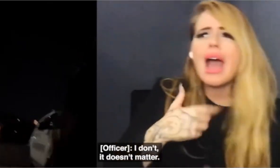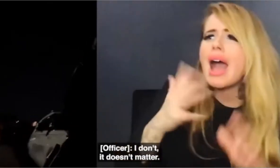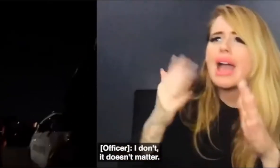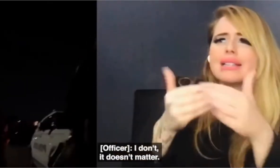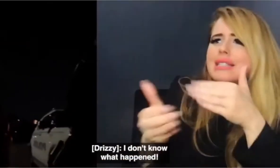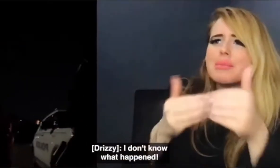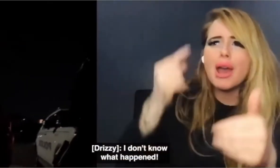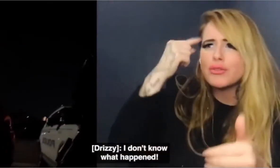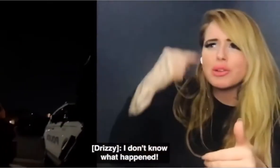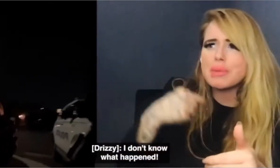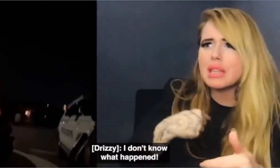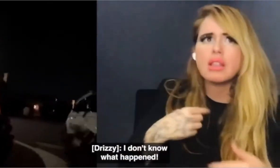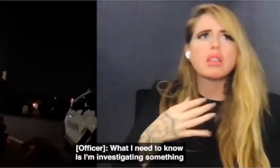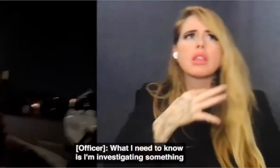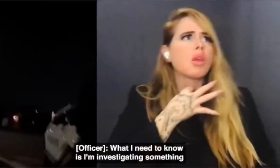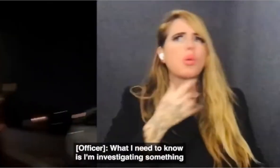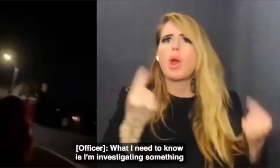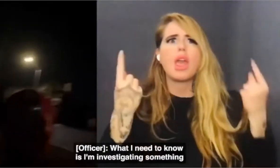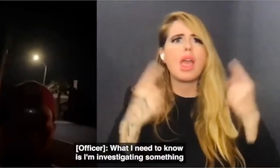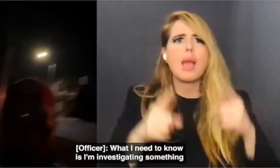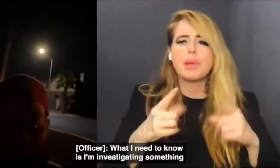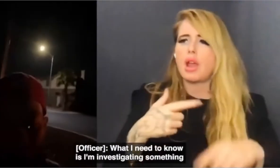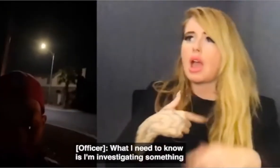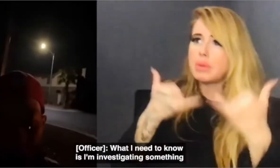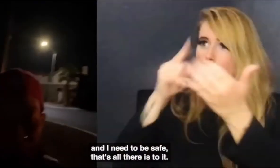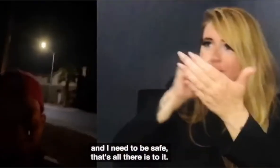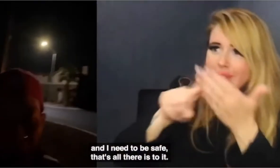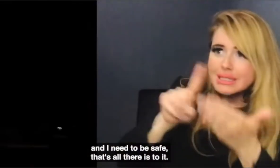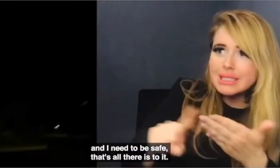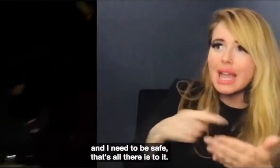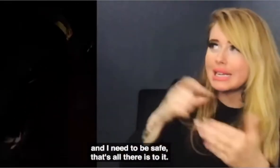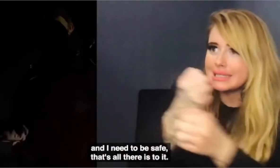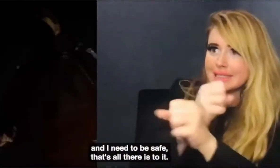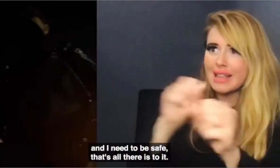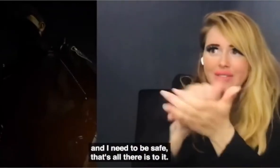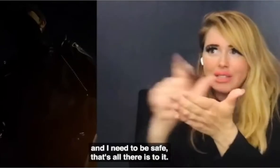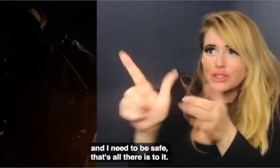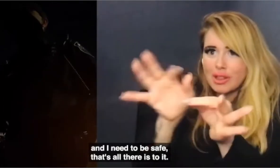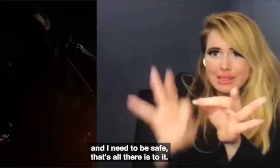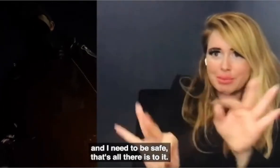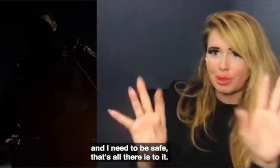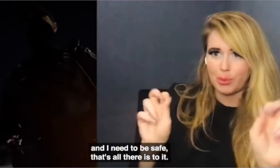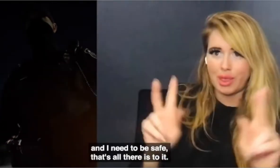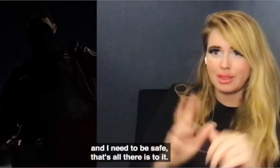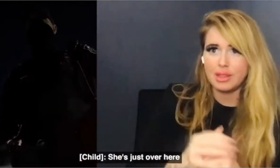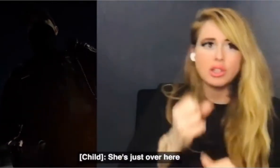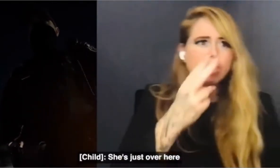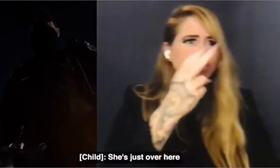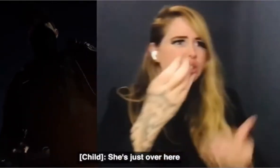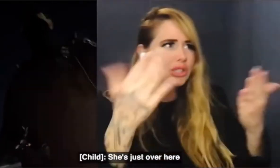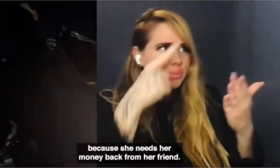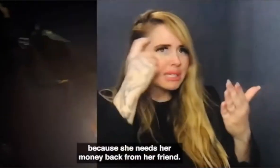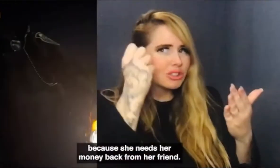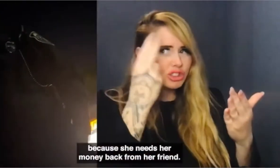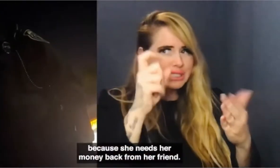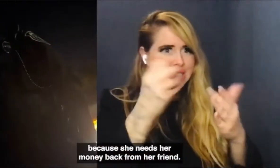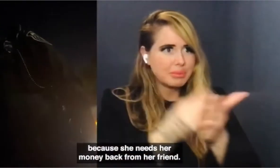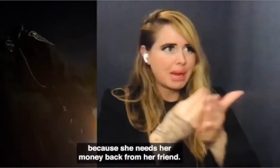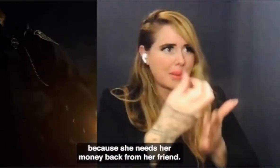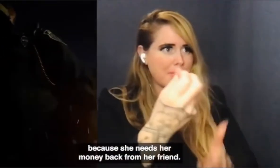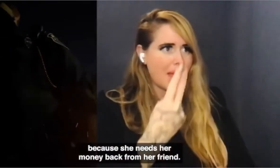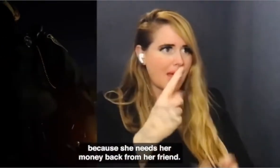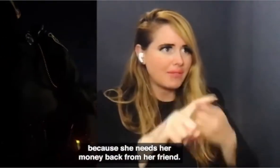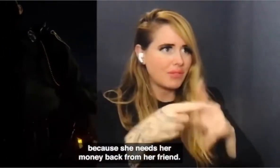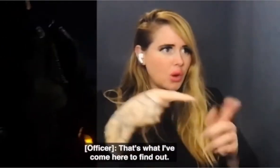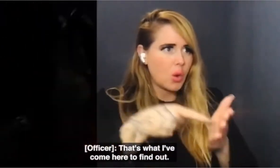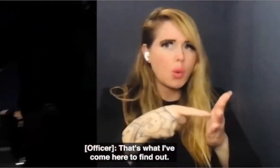don't it doesn't matter what i need to know is i'm investigating something i just need to be safe that's all there is to it okay she's just over here because she needs her money